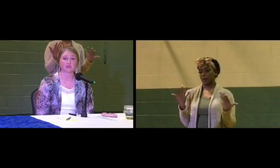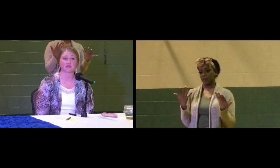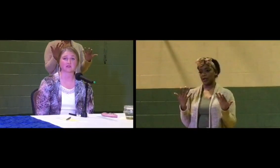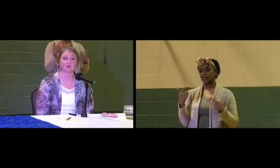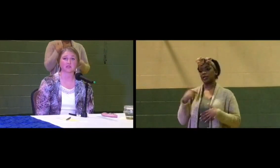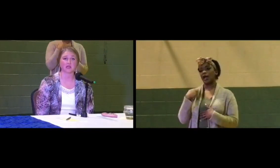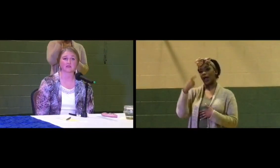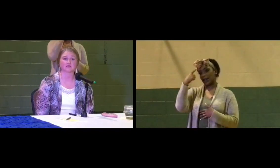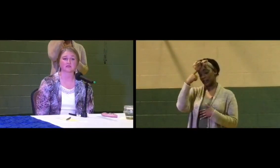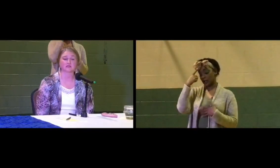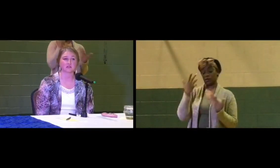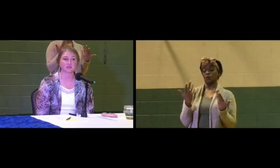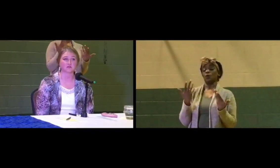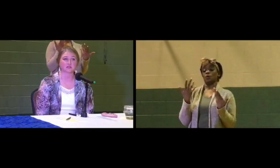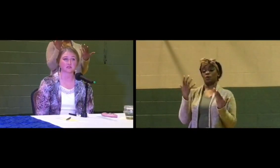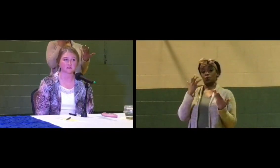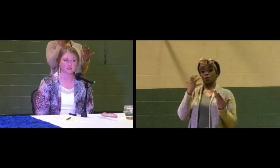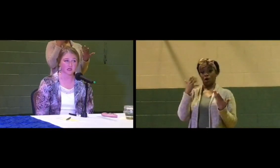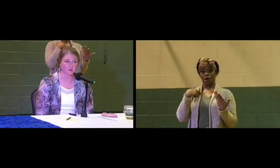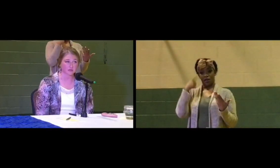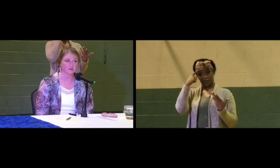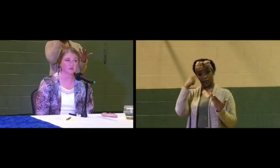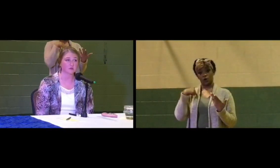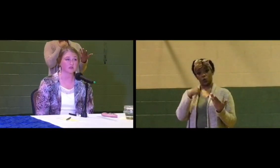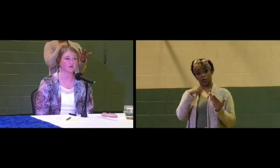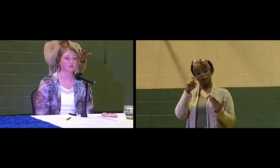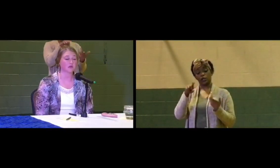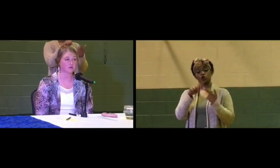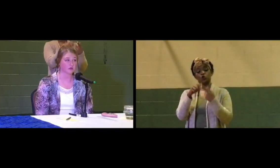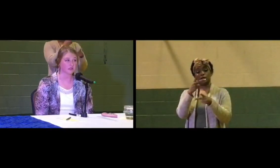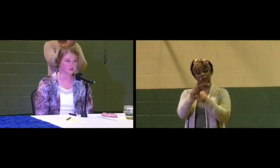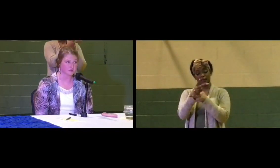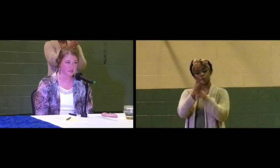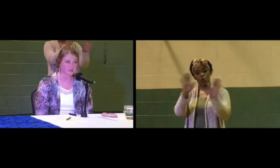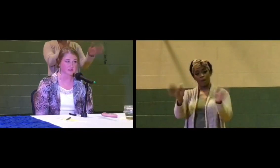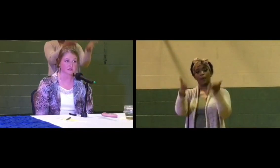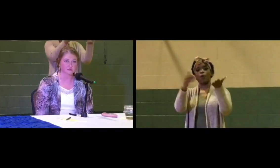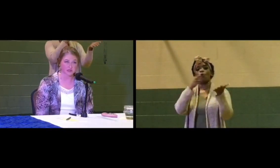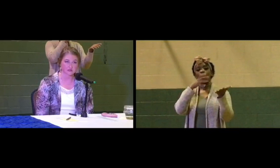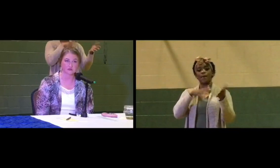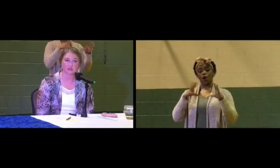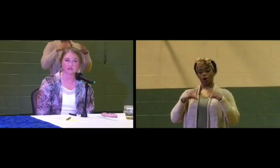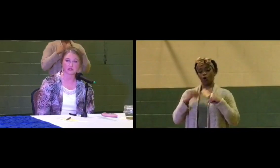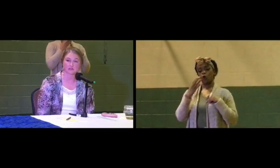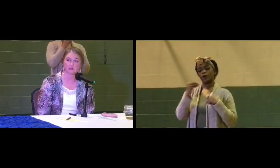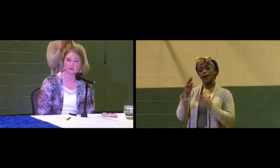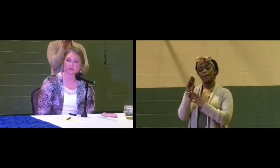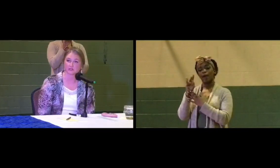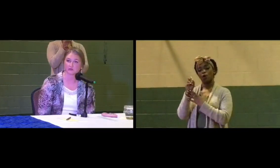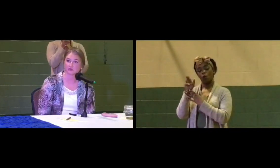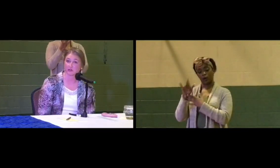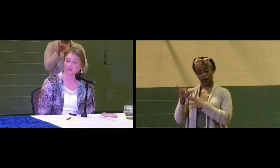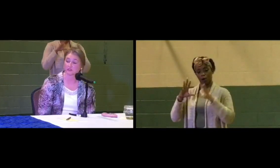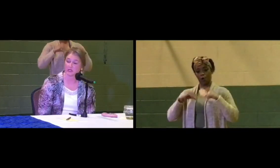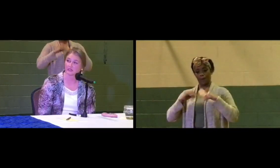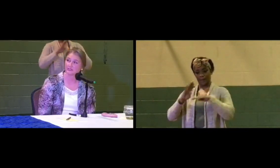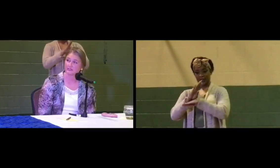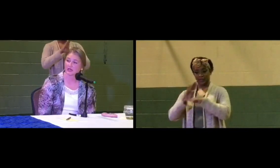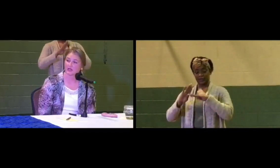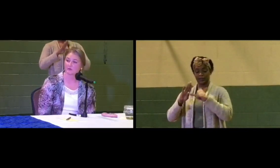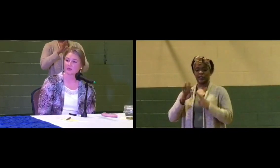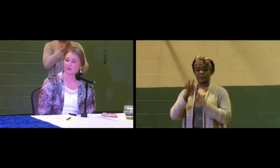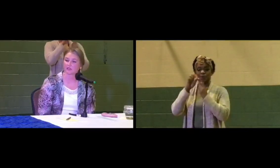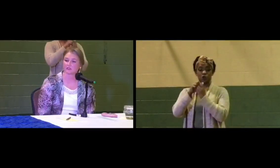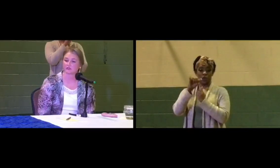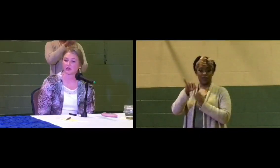phenomenal, and I think that we as a city need to continue to uplift women owned and minority owned businesses, especially through that section three provision of the federal law,